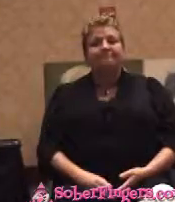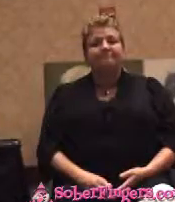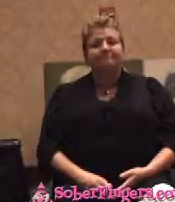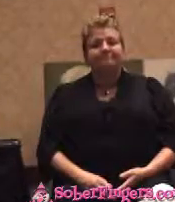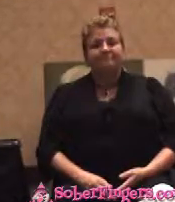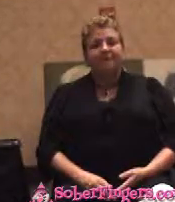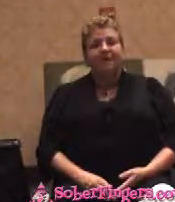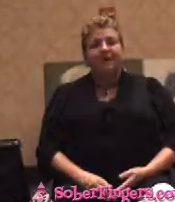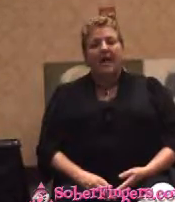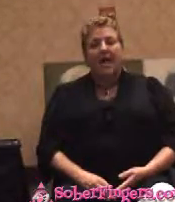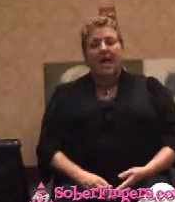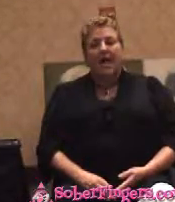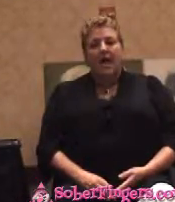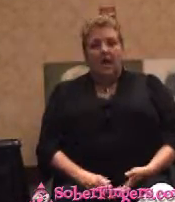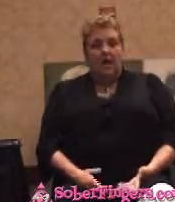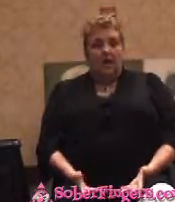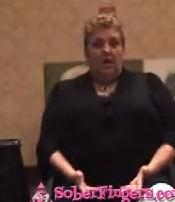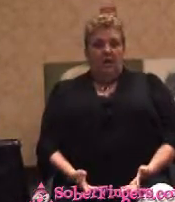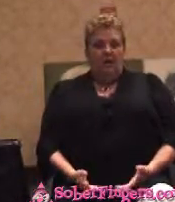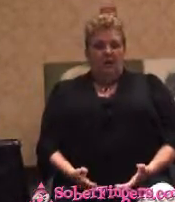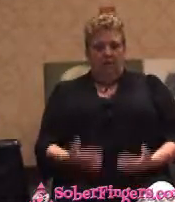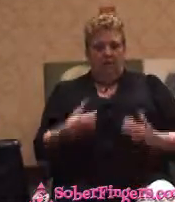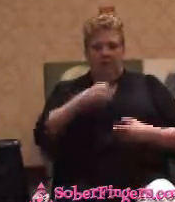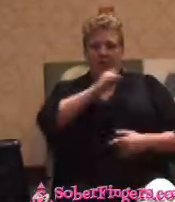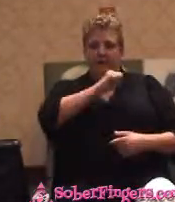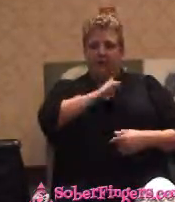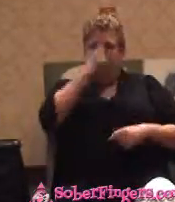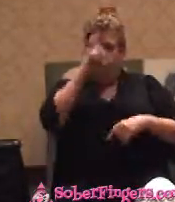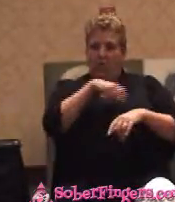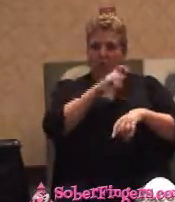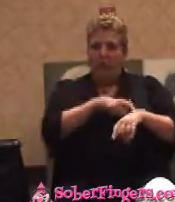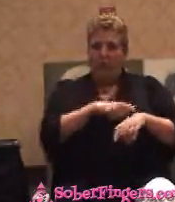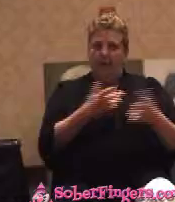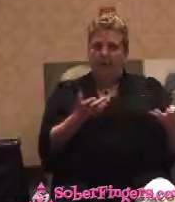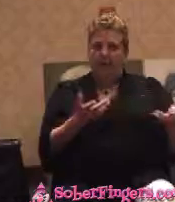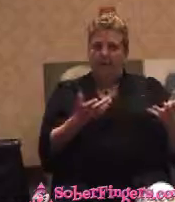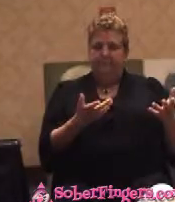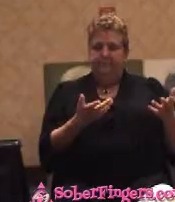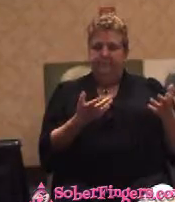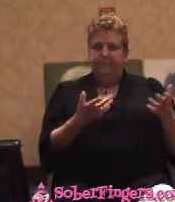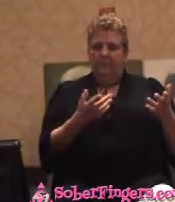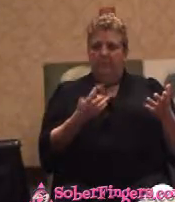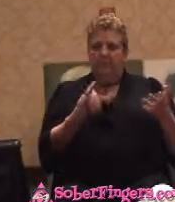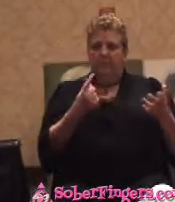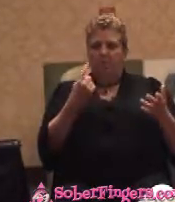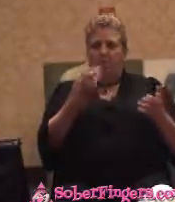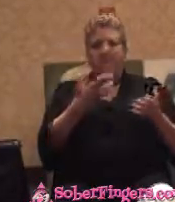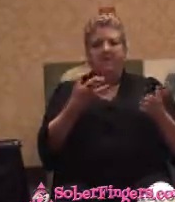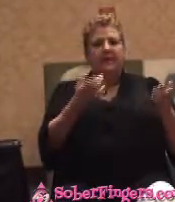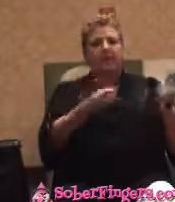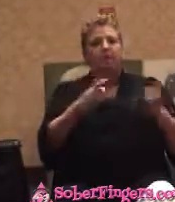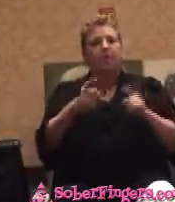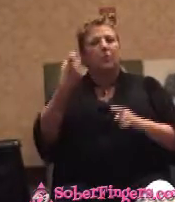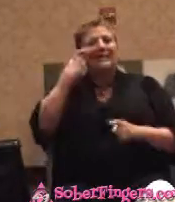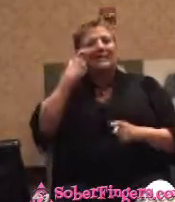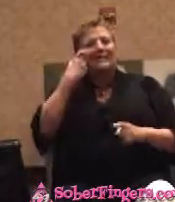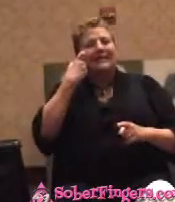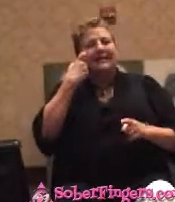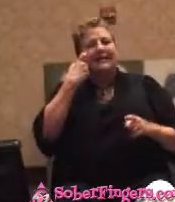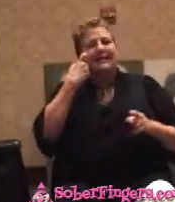You know, I had an attitude for a long time in my life. One of the things that I heard recently that I would have bought into at that time